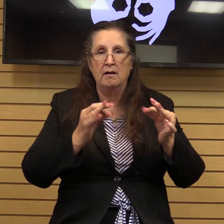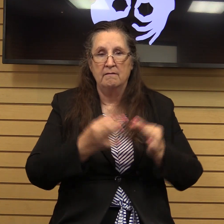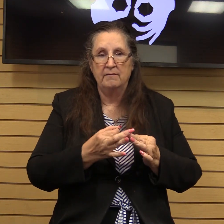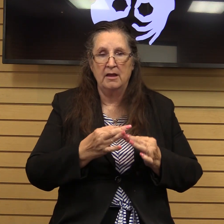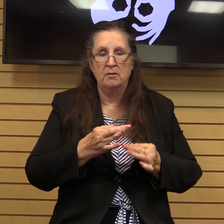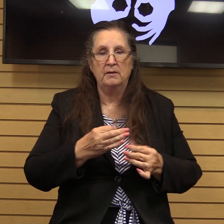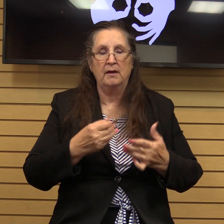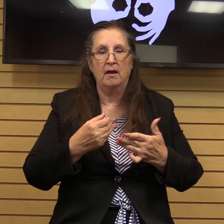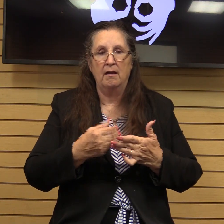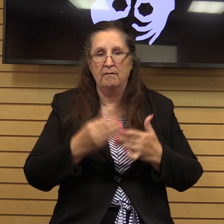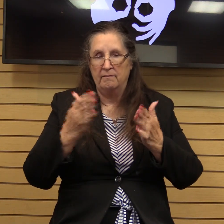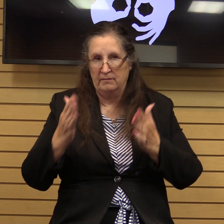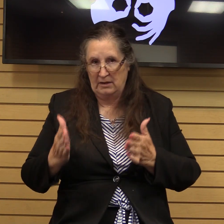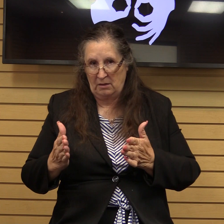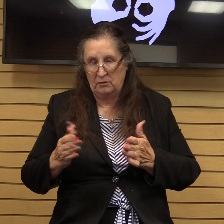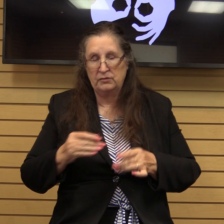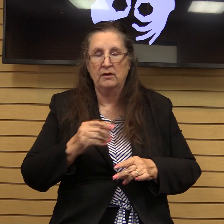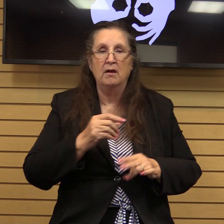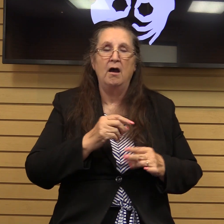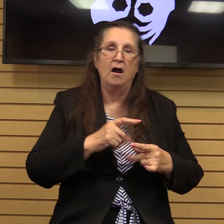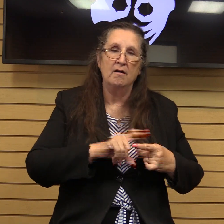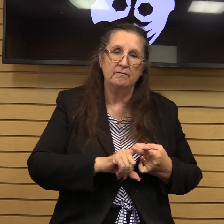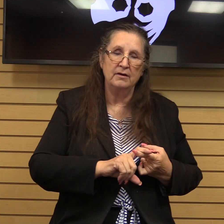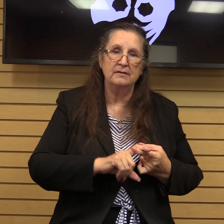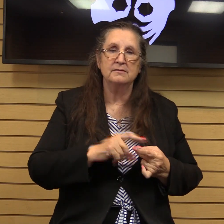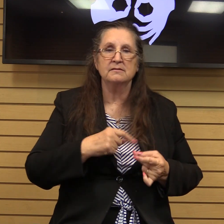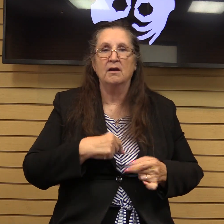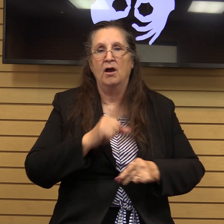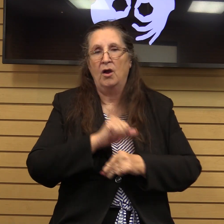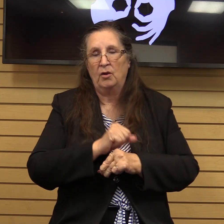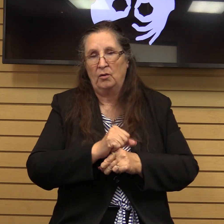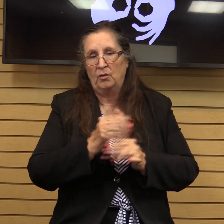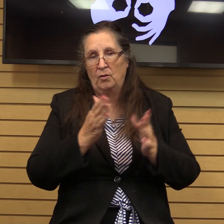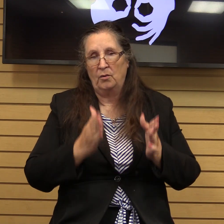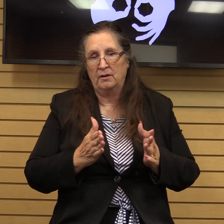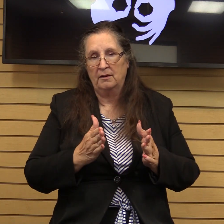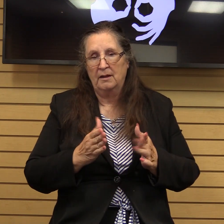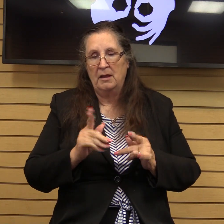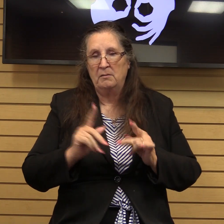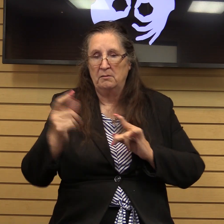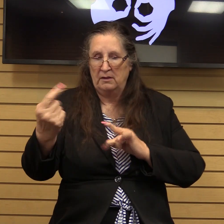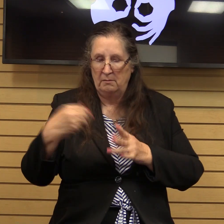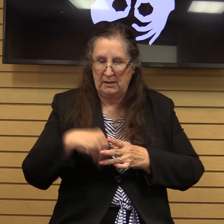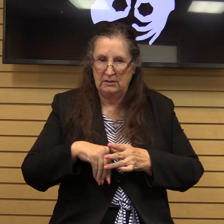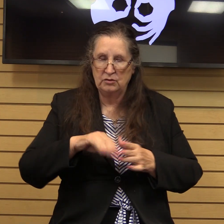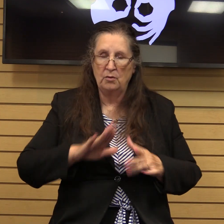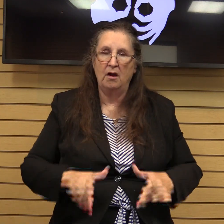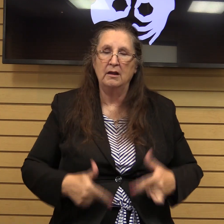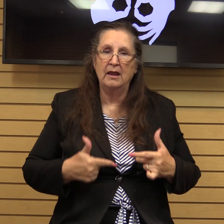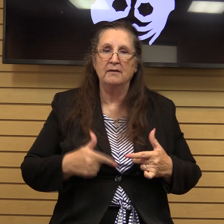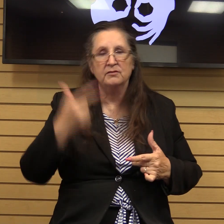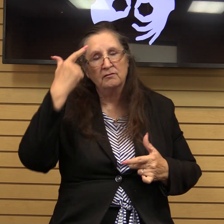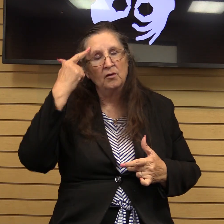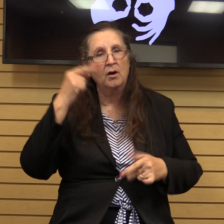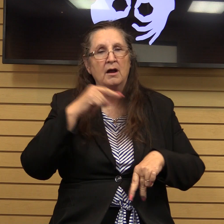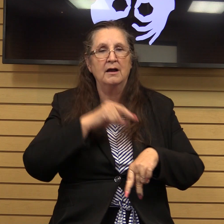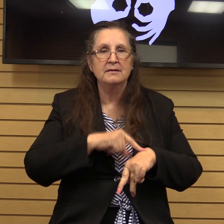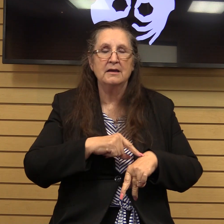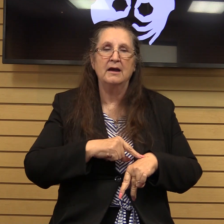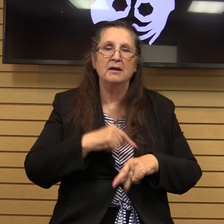people come into our lives for a season and for a reason and I may have said that before but it's still